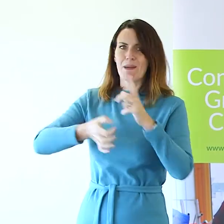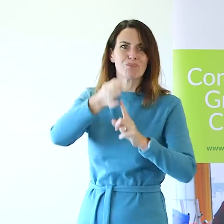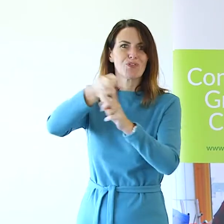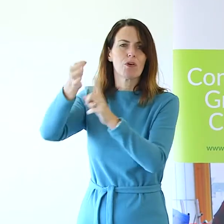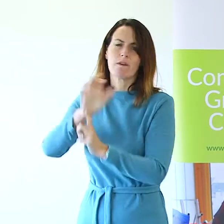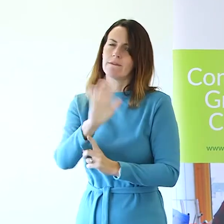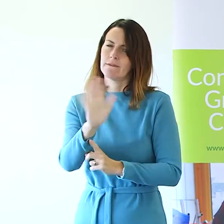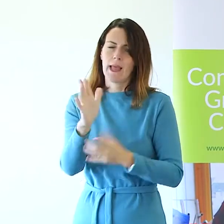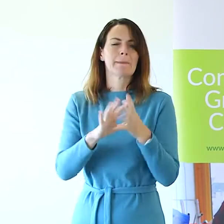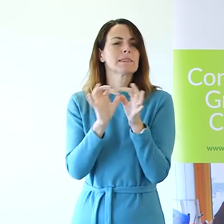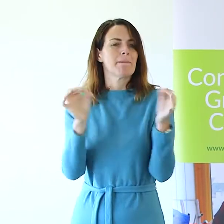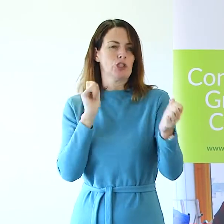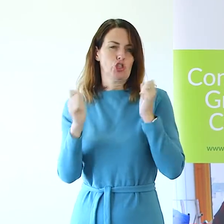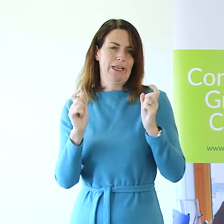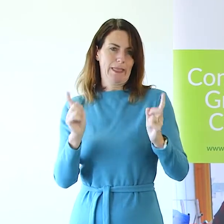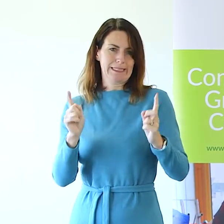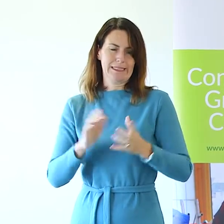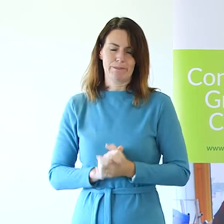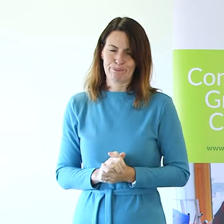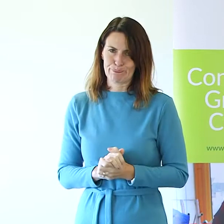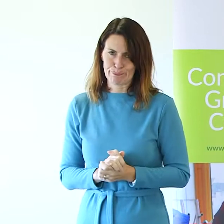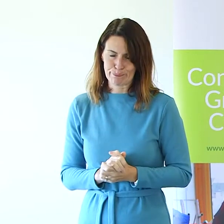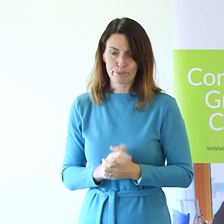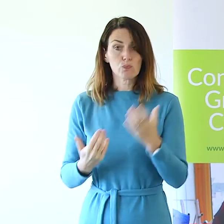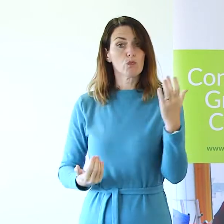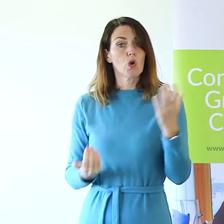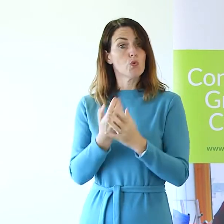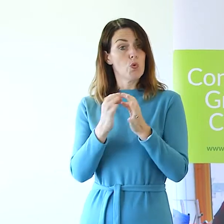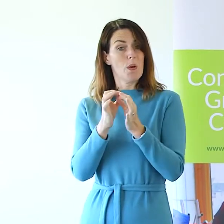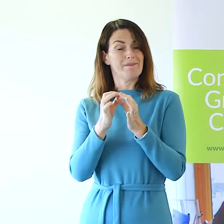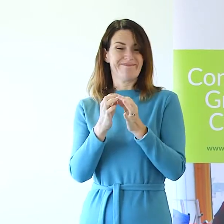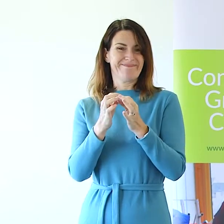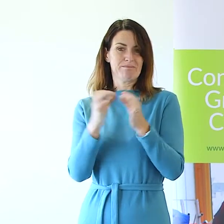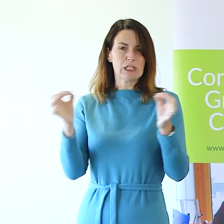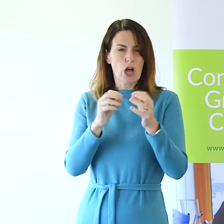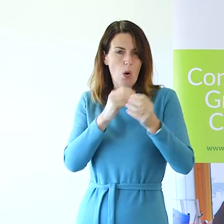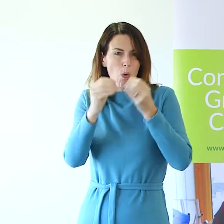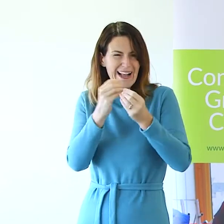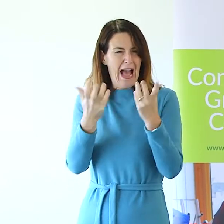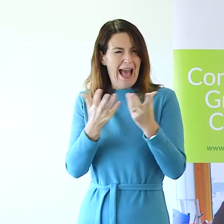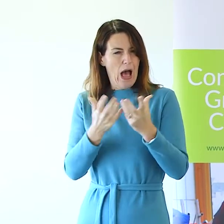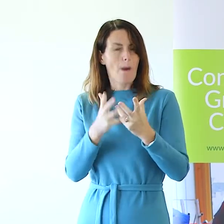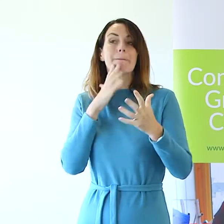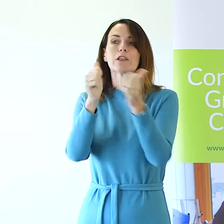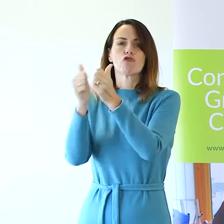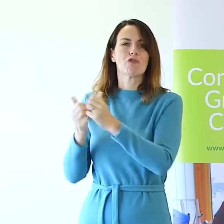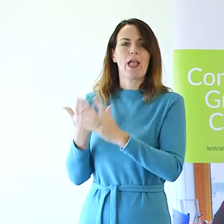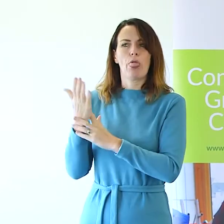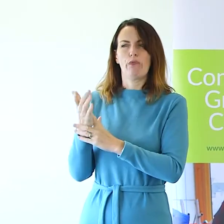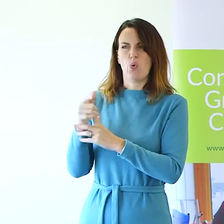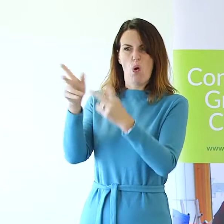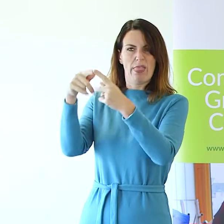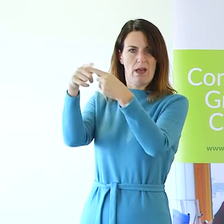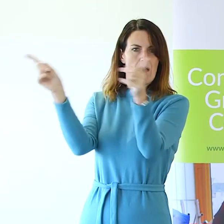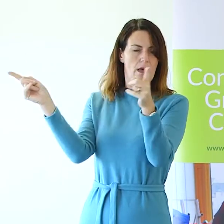It just means that the measure has changed. The new measure has been agreed by a leading charity on child poverty as a more